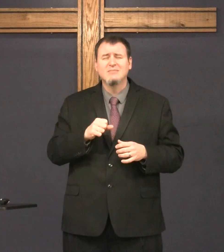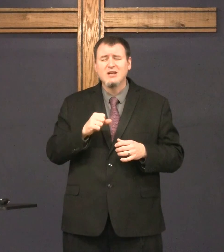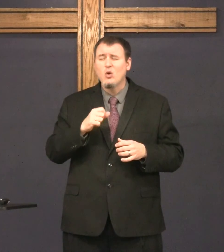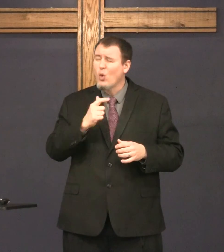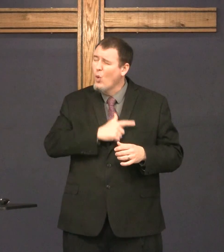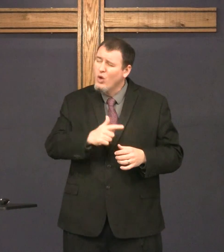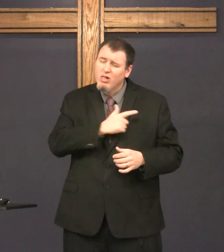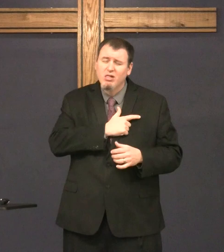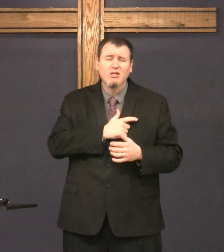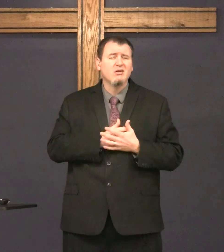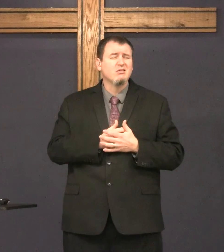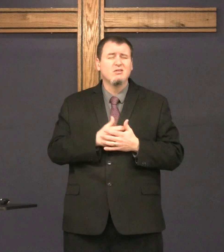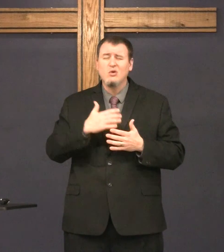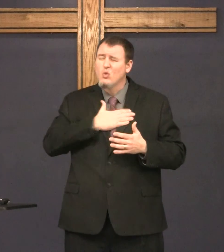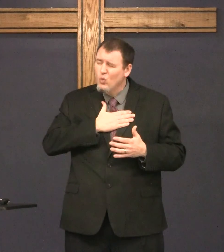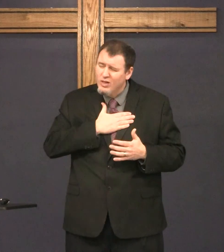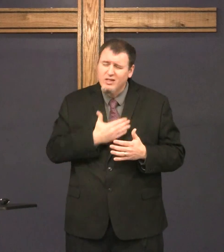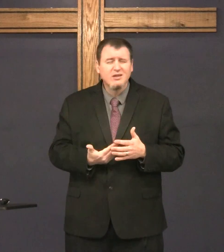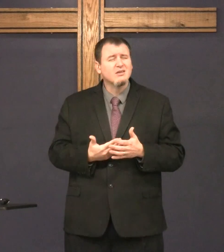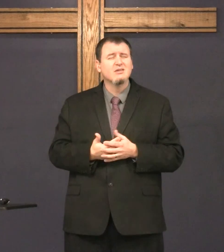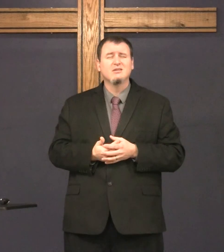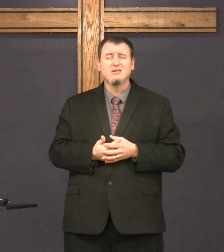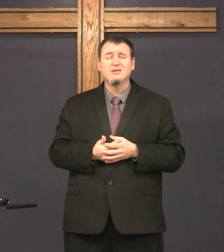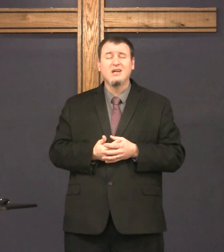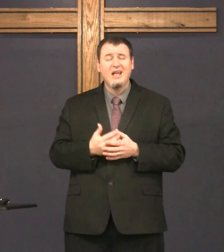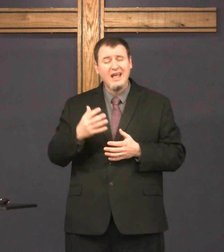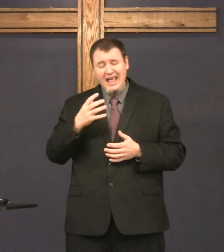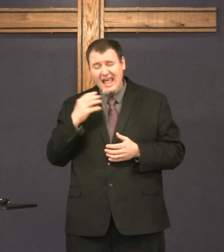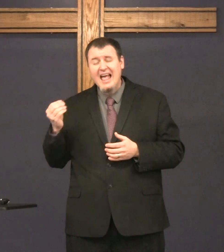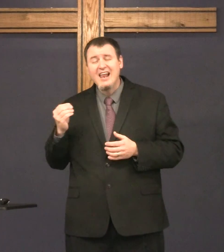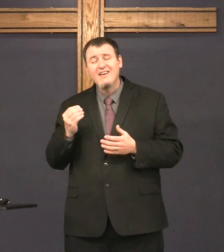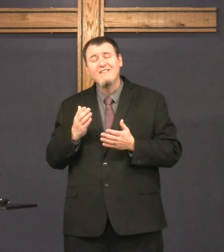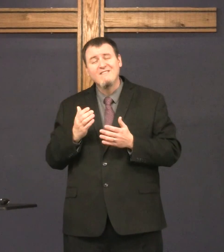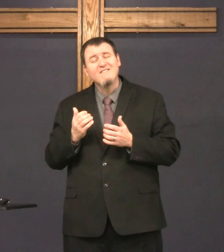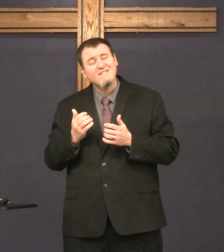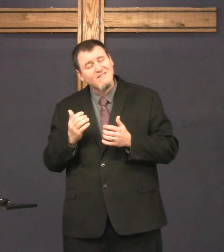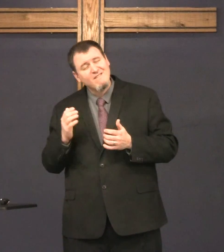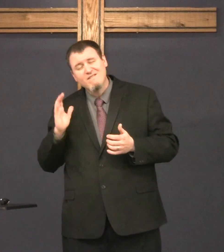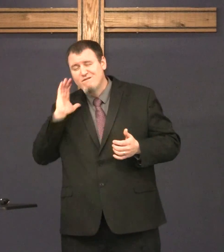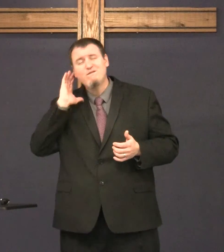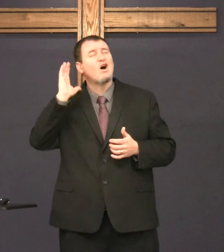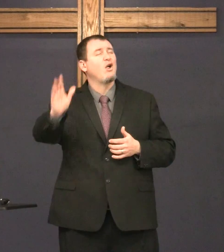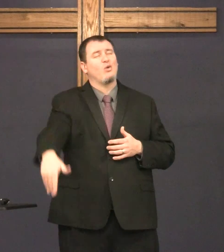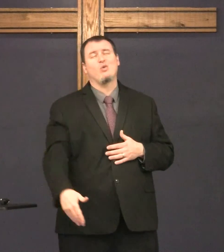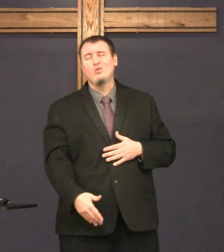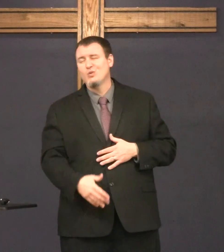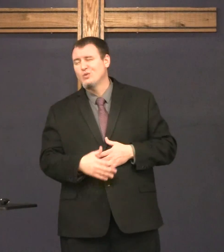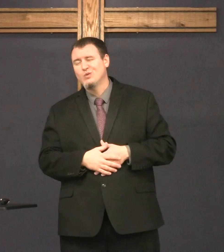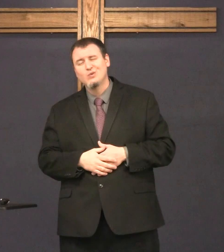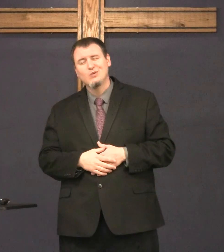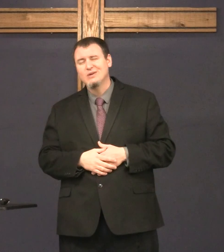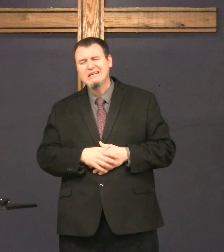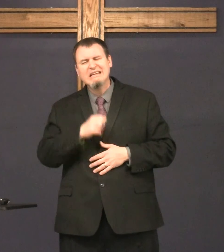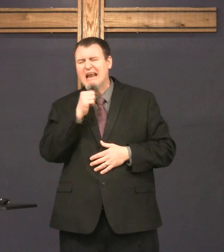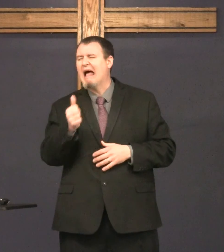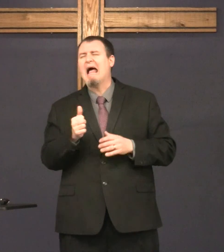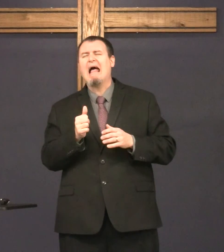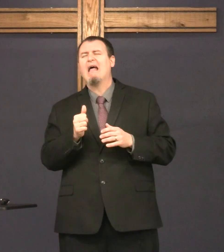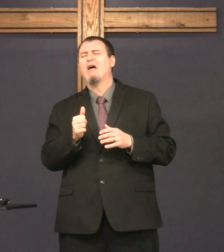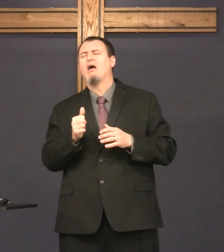May we be more like Thomas, resiring, and loyal to know the truth, and loyal, and